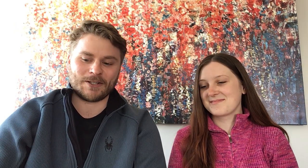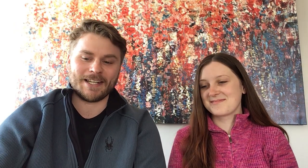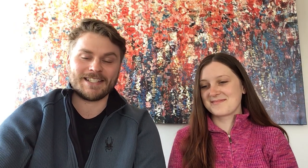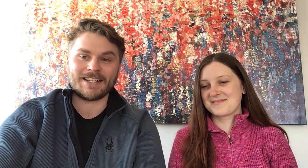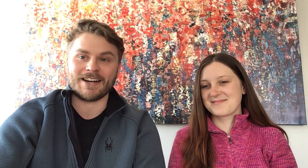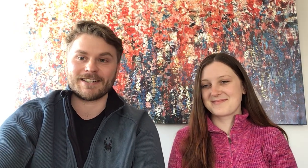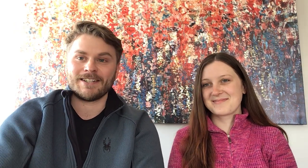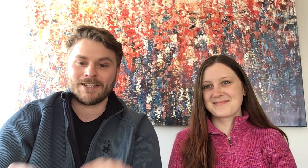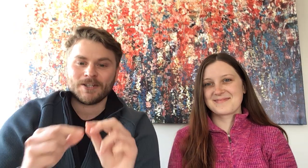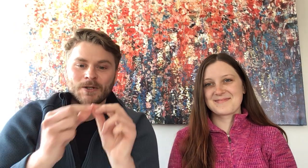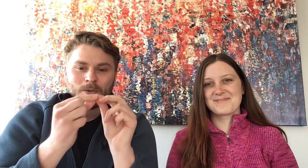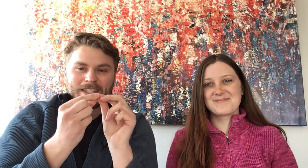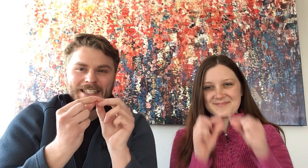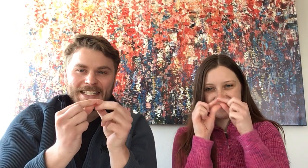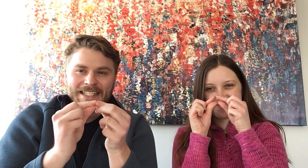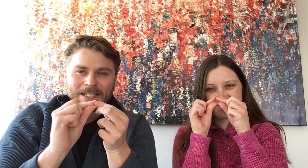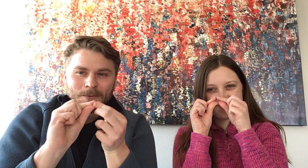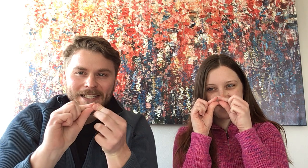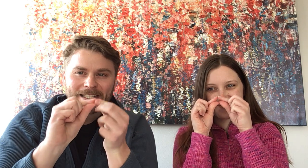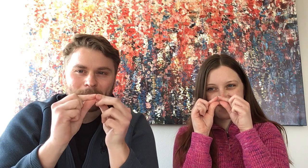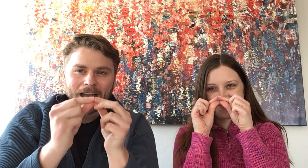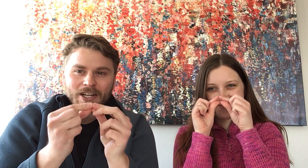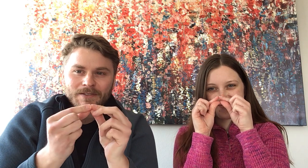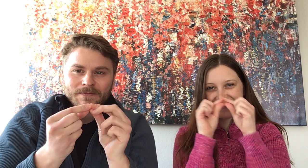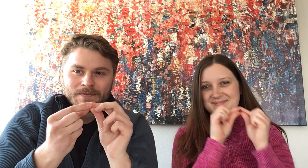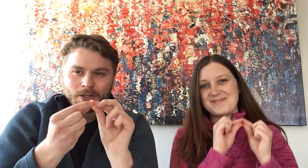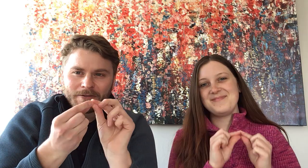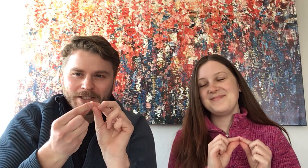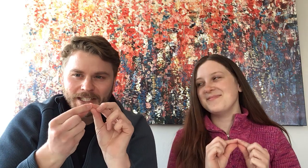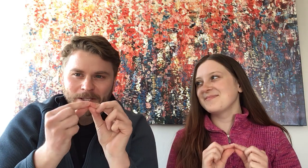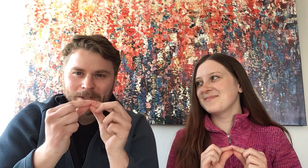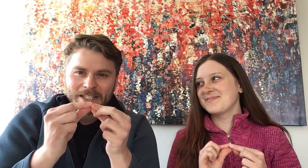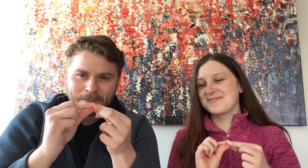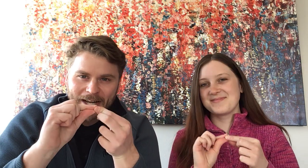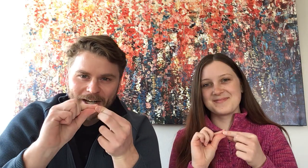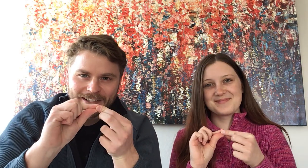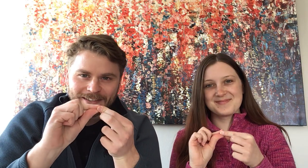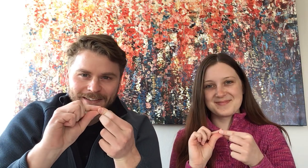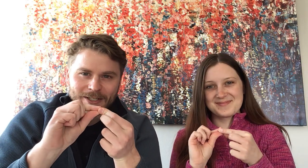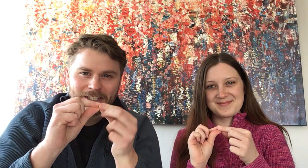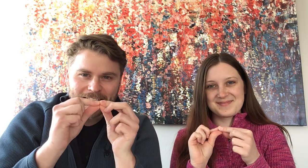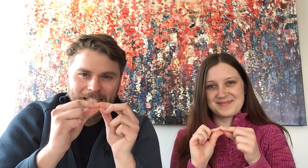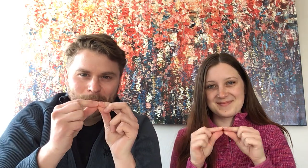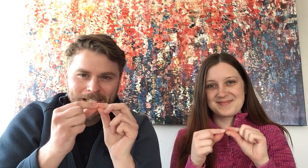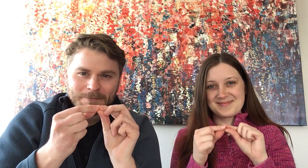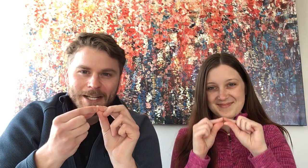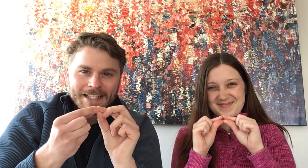So let's start with the Teeny Weeny Spider. Do you have your Teeny Weeny Spider and your Teeny Weeny voices?